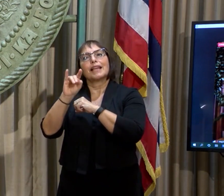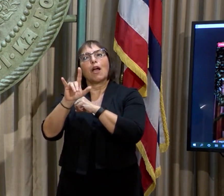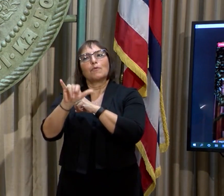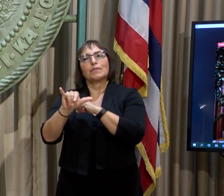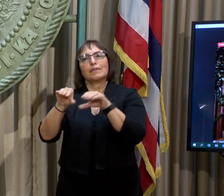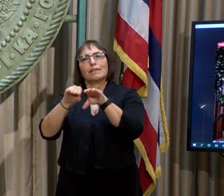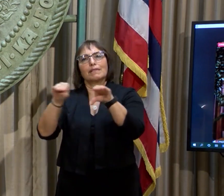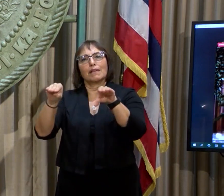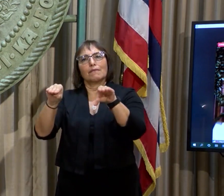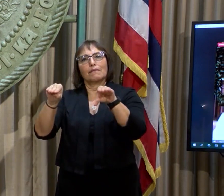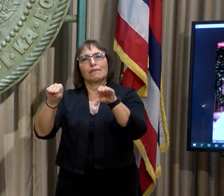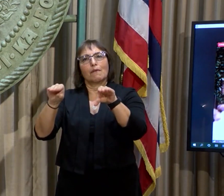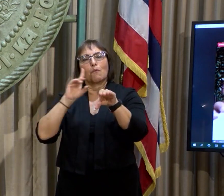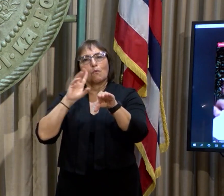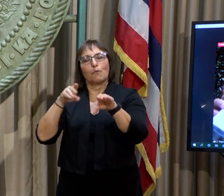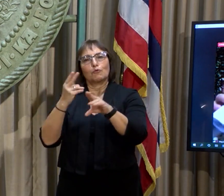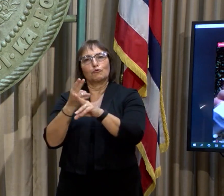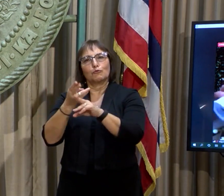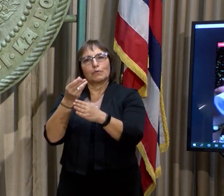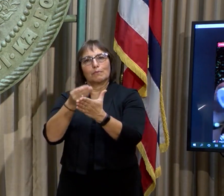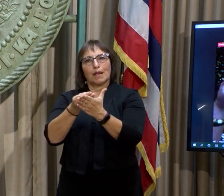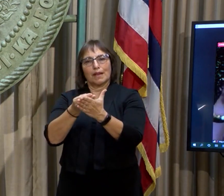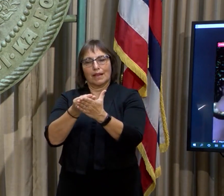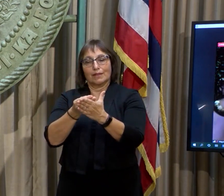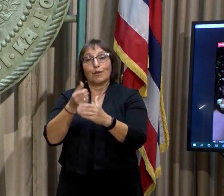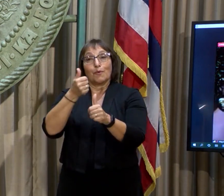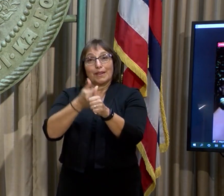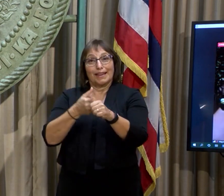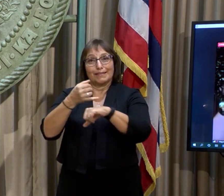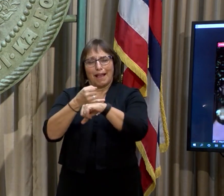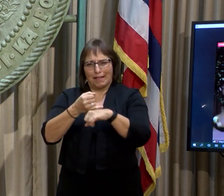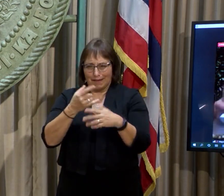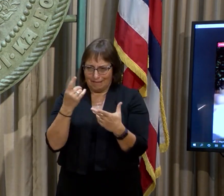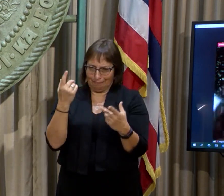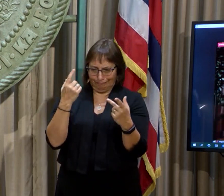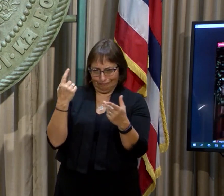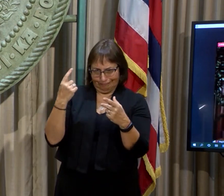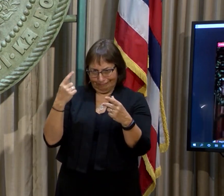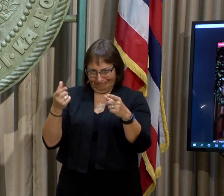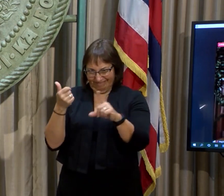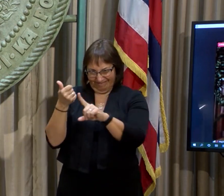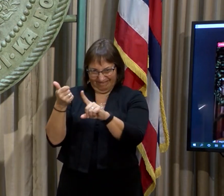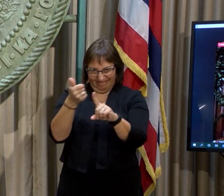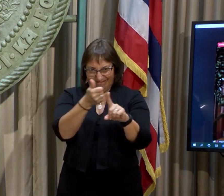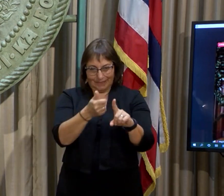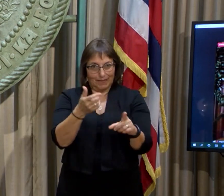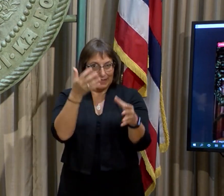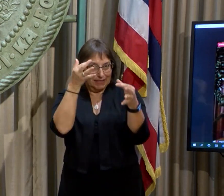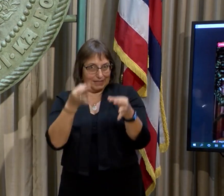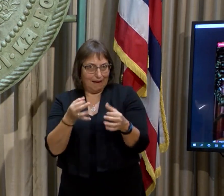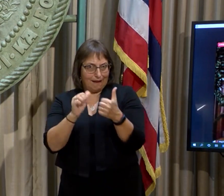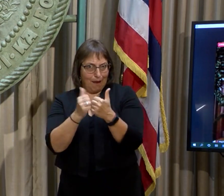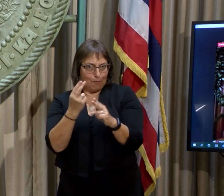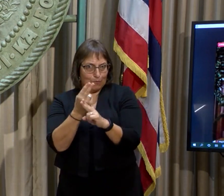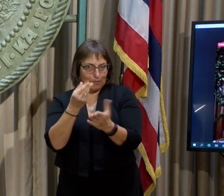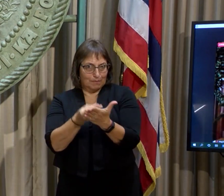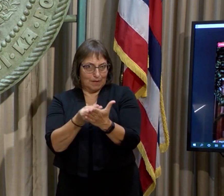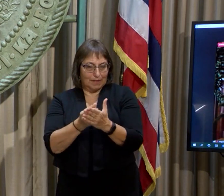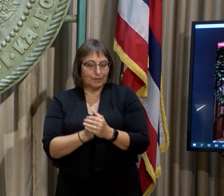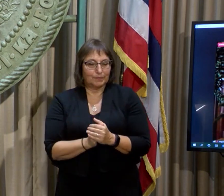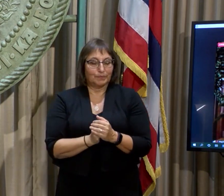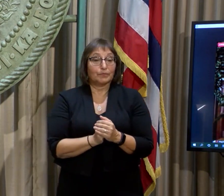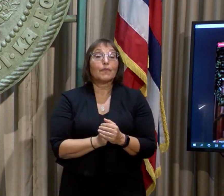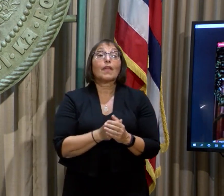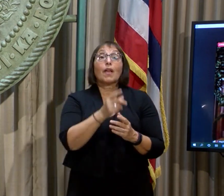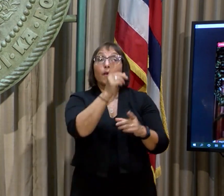its respective share is spent. One of the first statewide activities will be embarking on a statewide